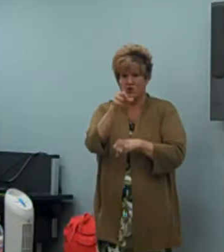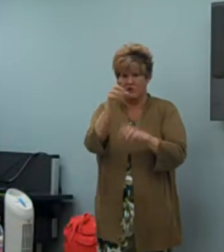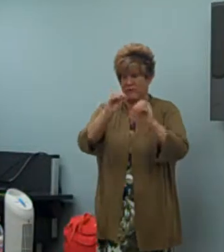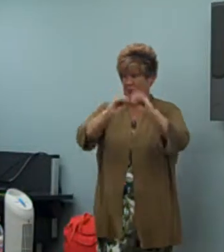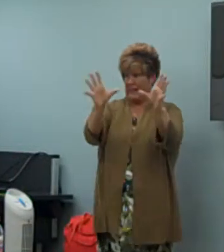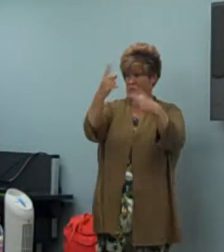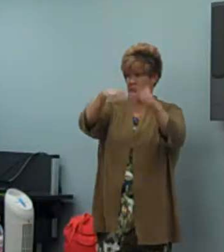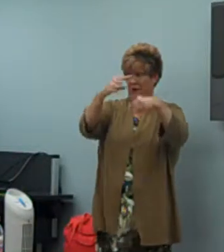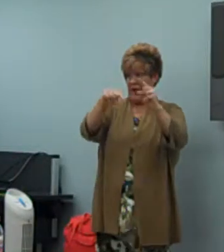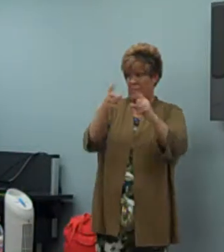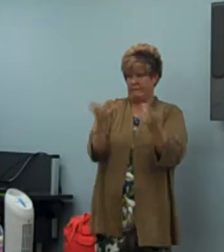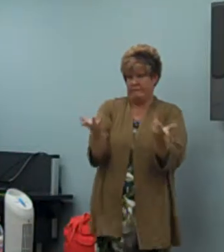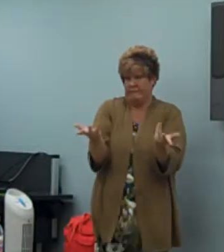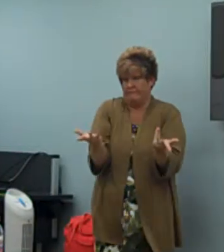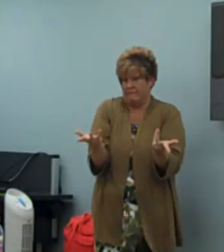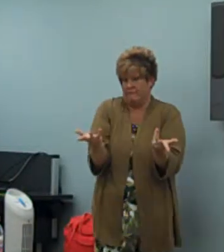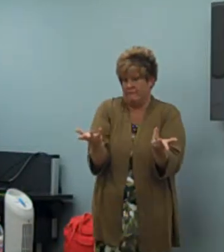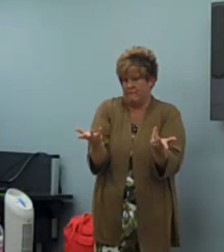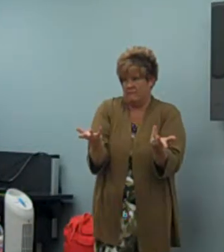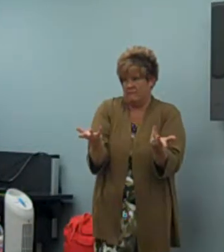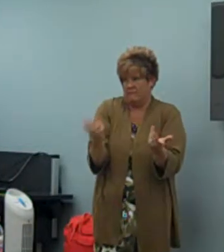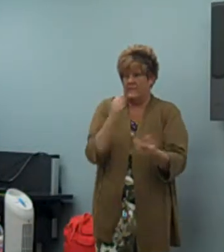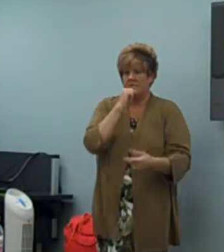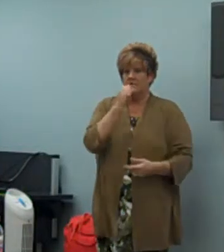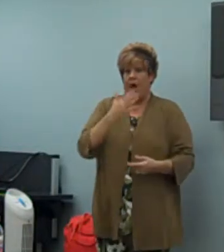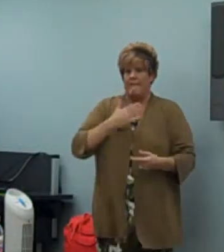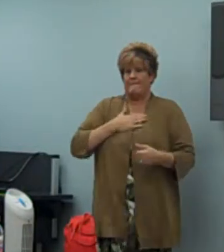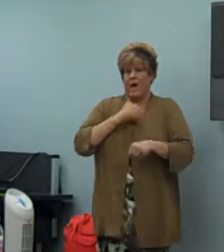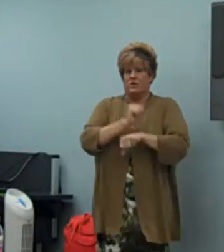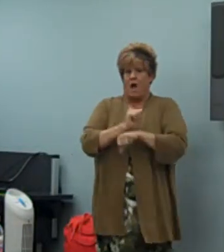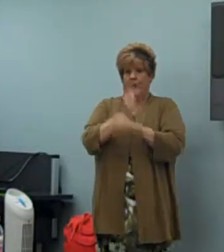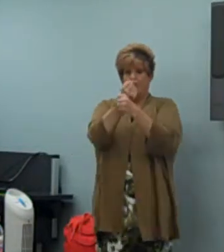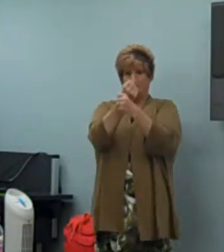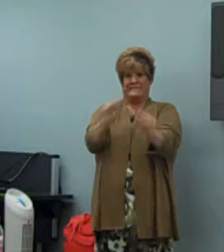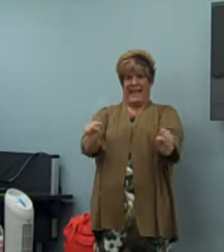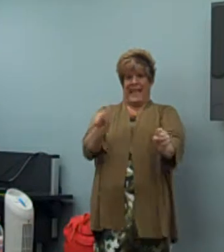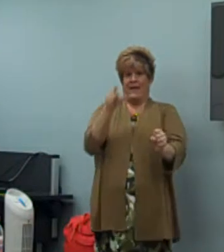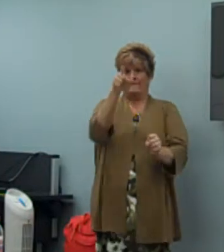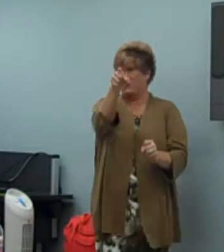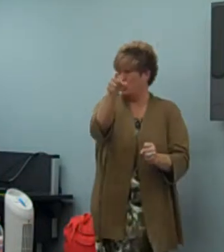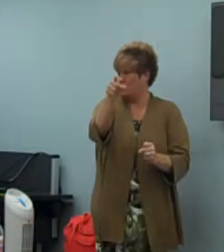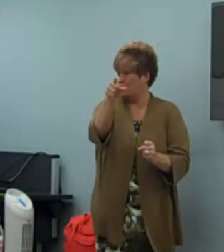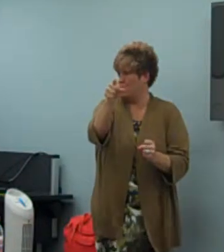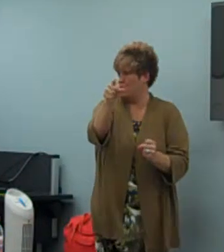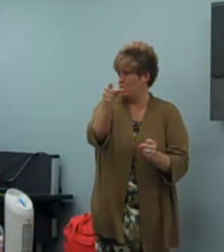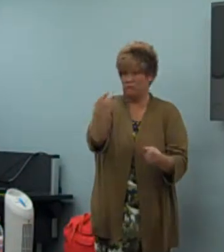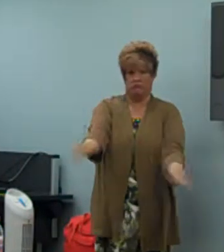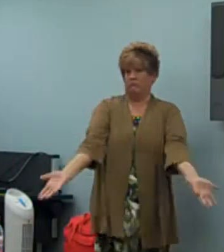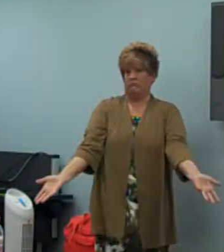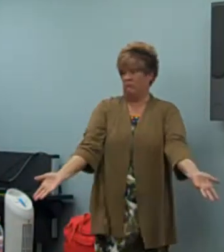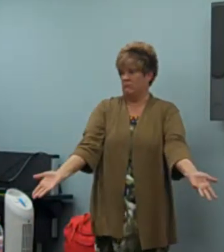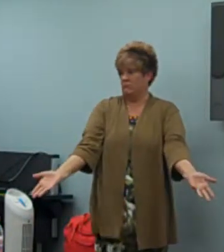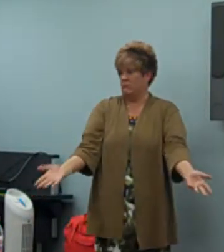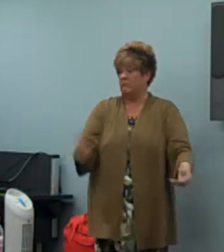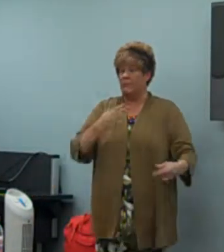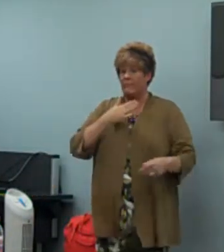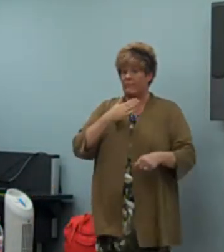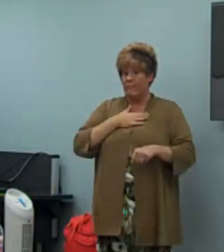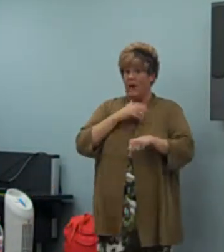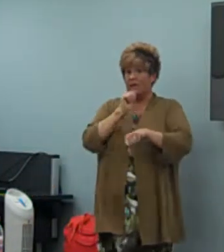job to make you happy, make sure that you're happy. It's not my job to make sure that your signs are clear. I don't always